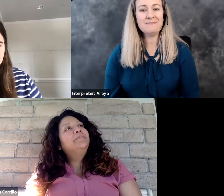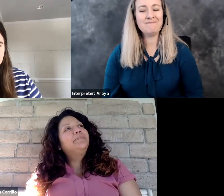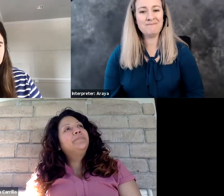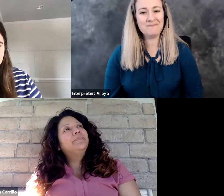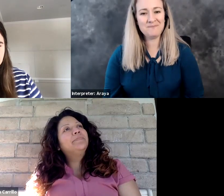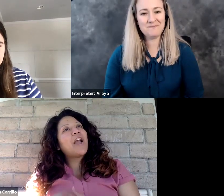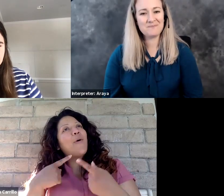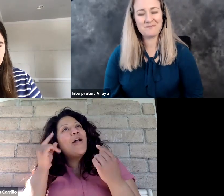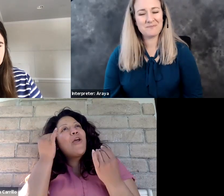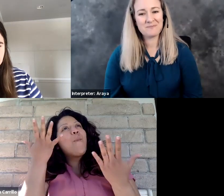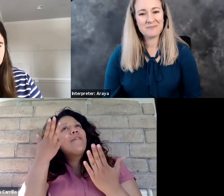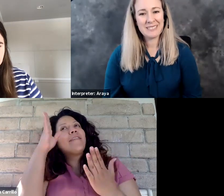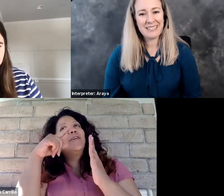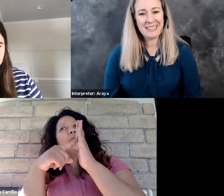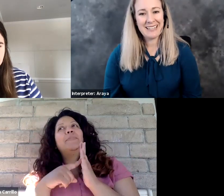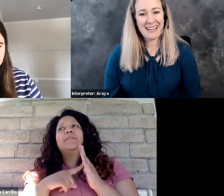Hmm.